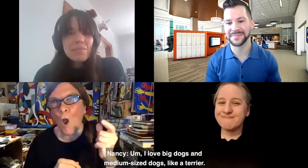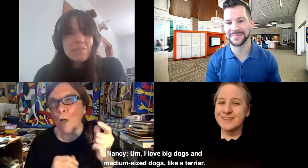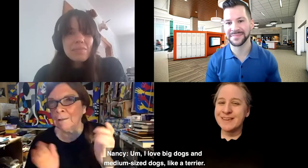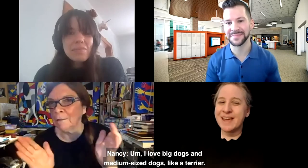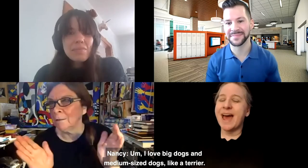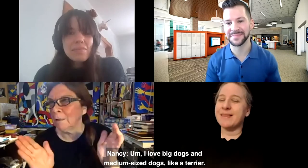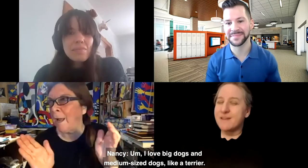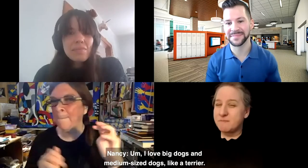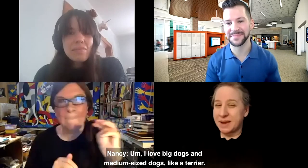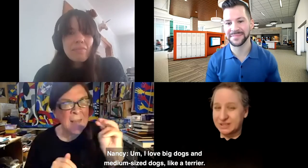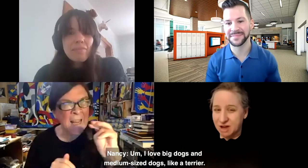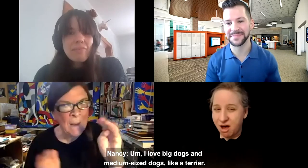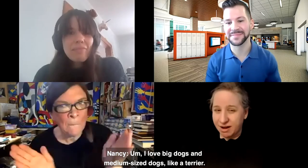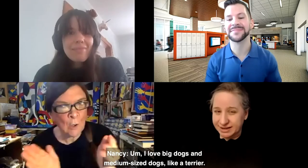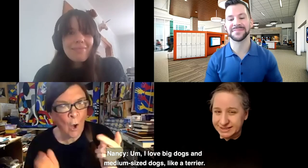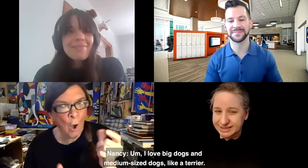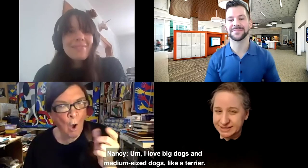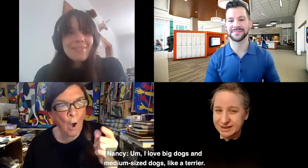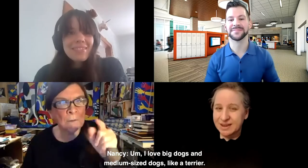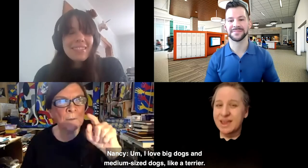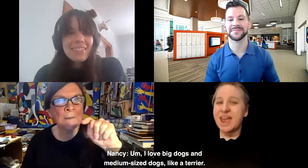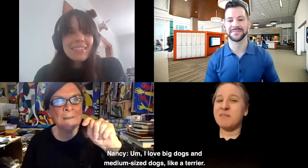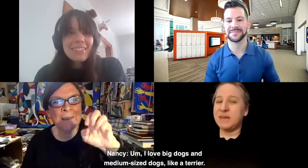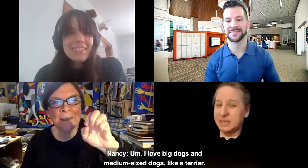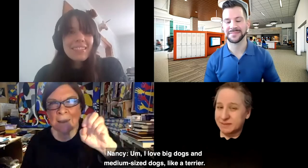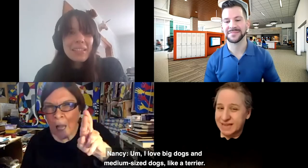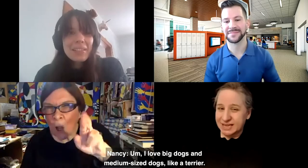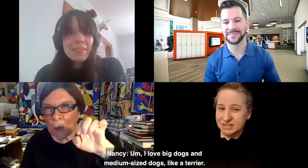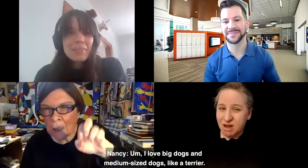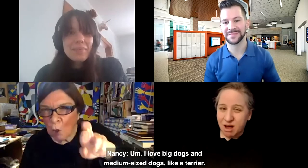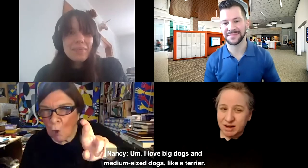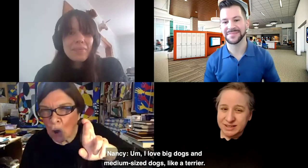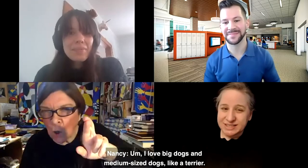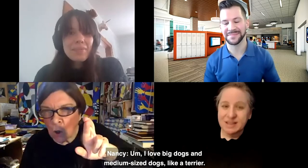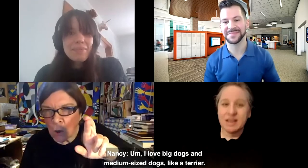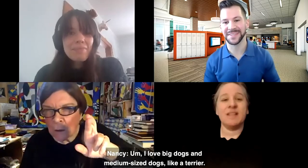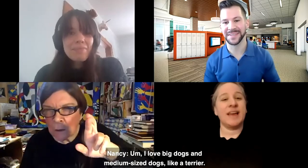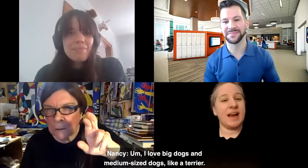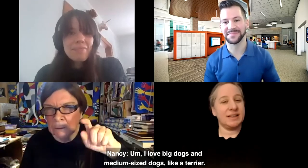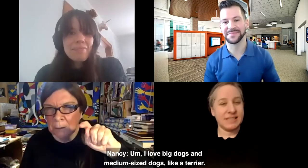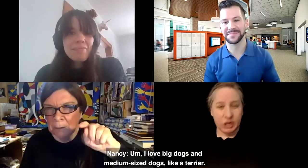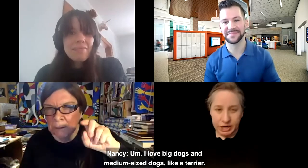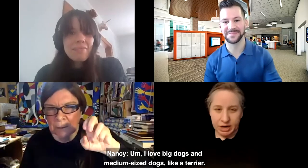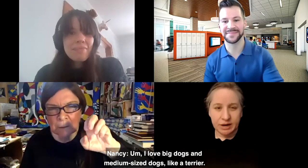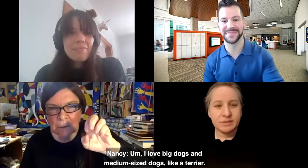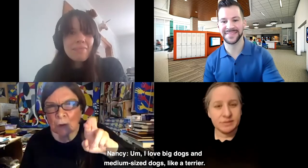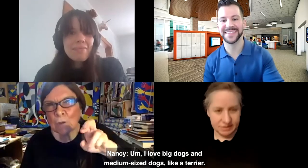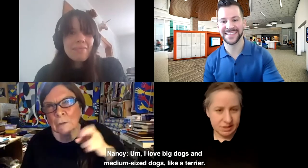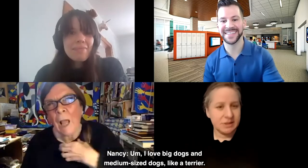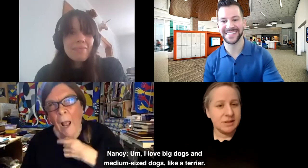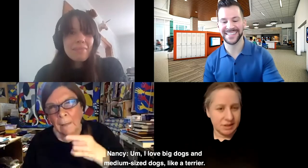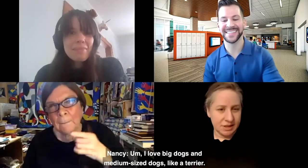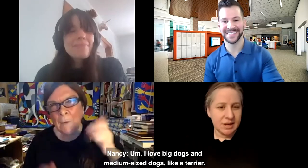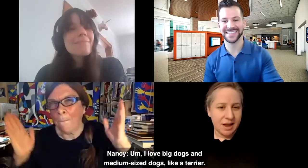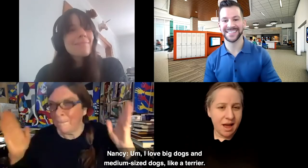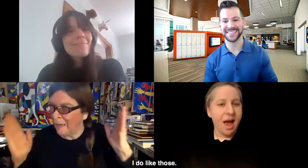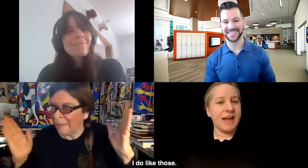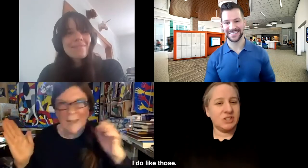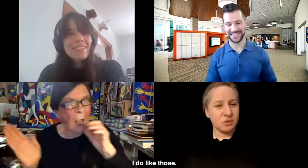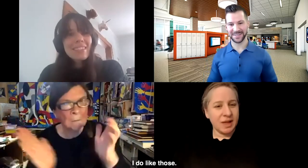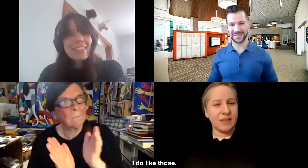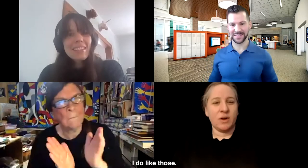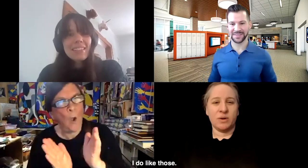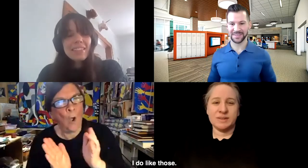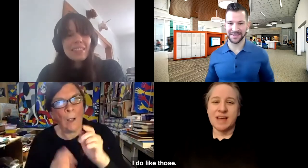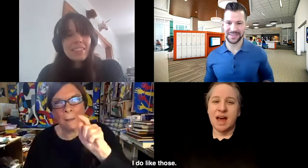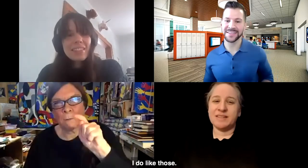I love big dogs and medium sized dogs like a terrier. I